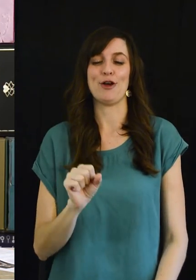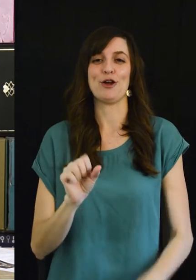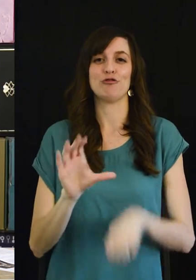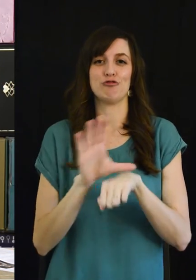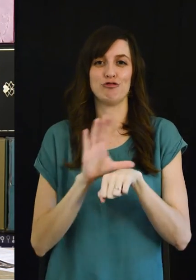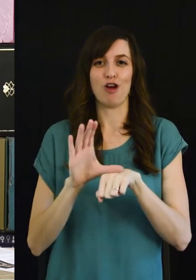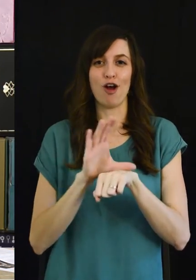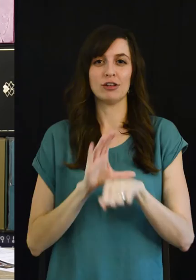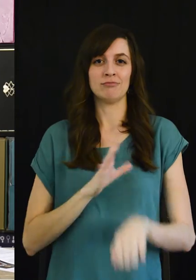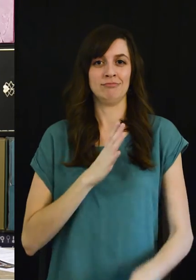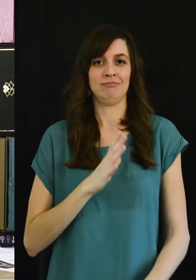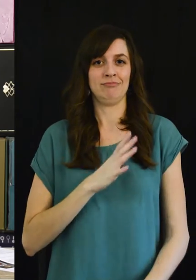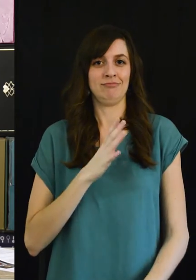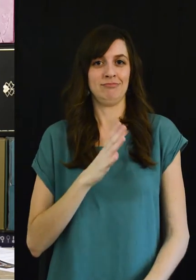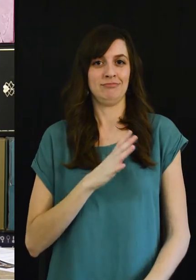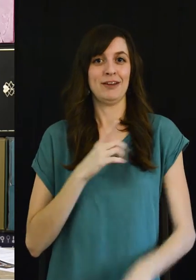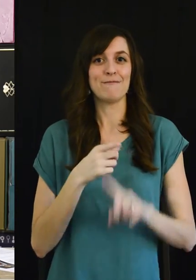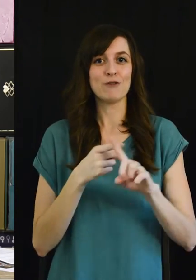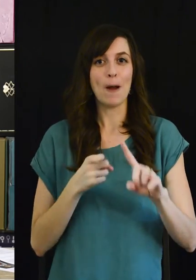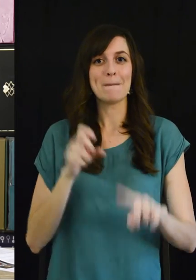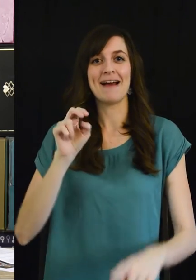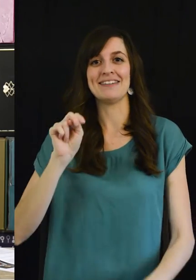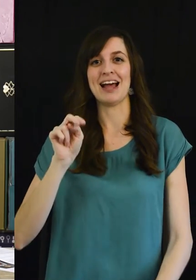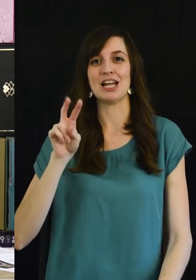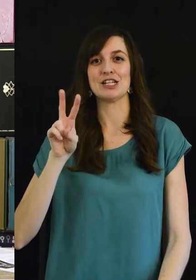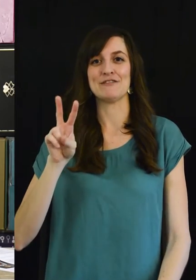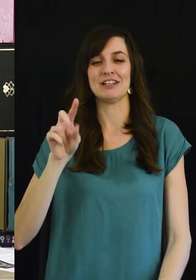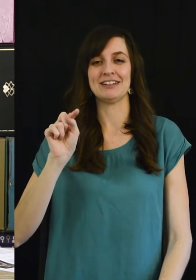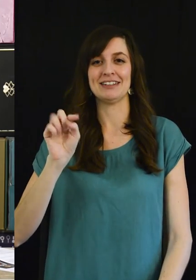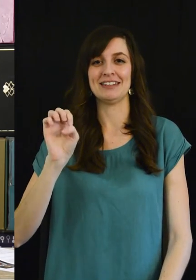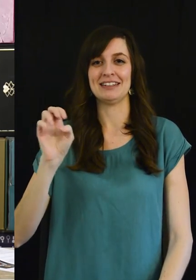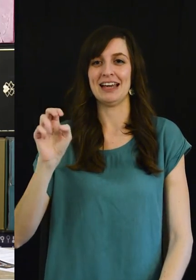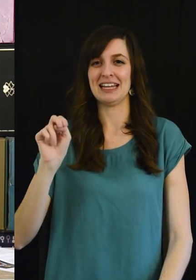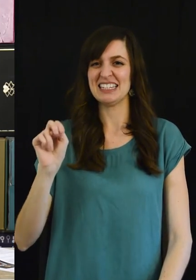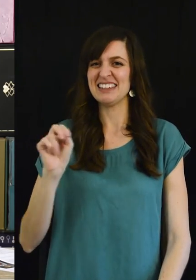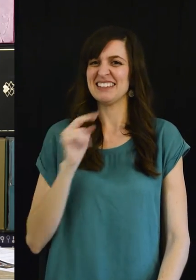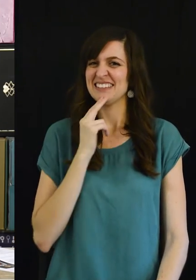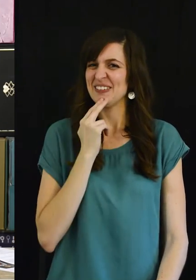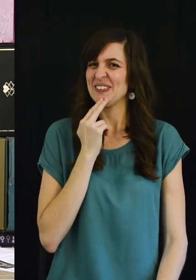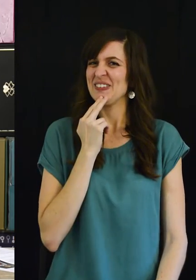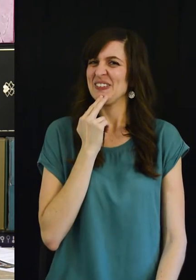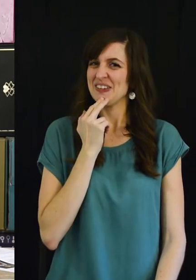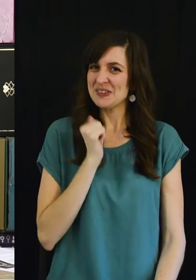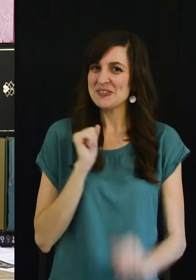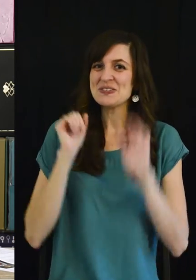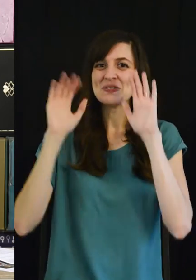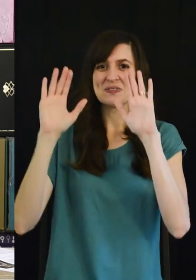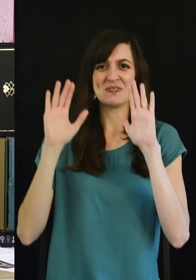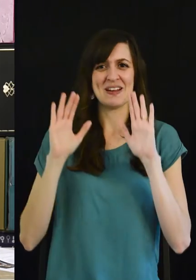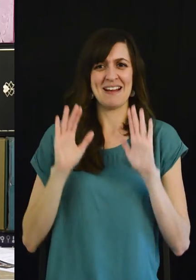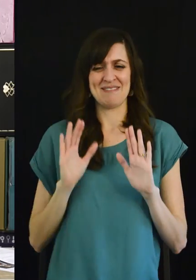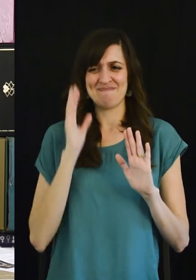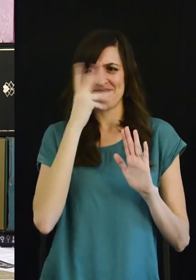chocolate stone ground in Nashville Tennessee and it's way cute great presentation